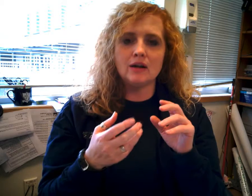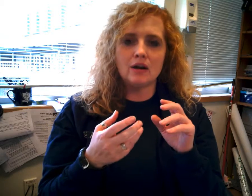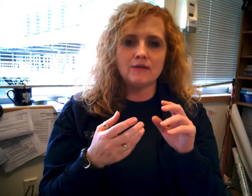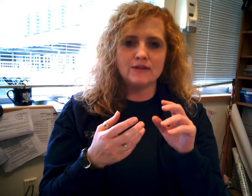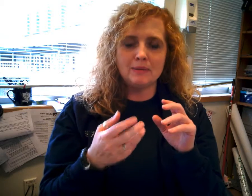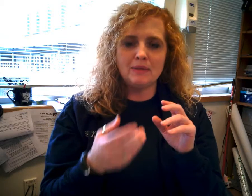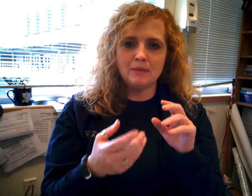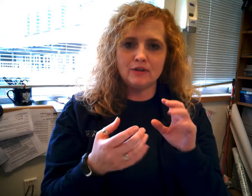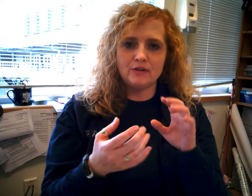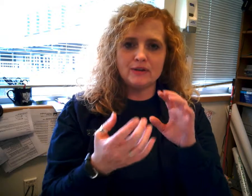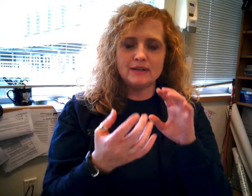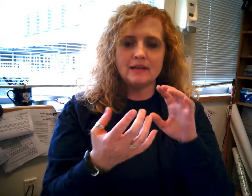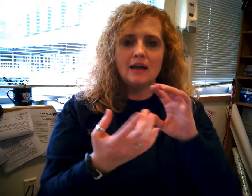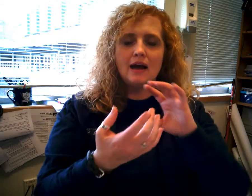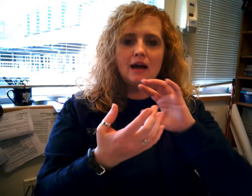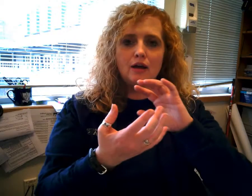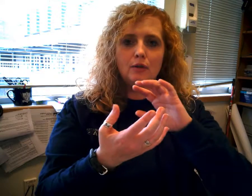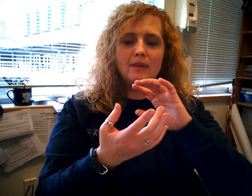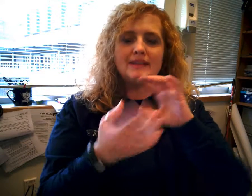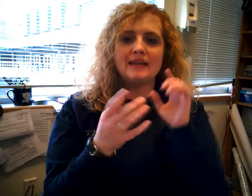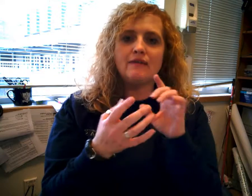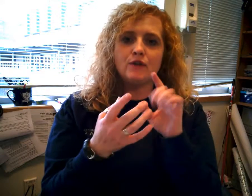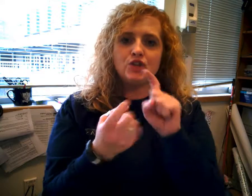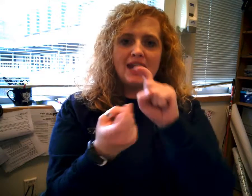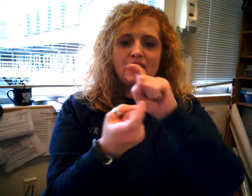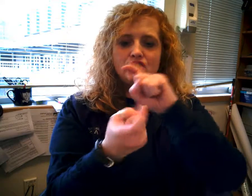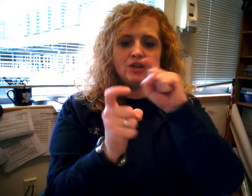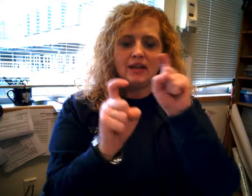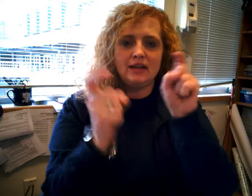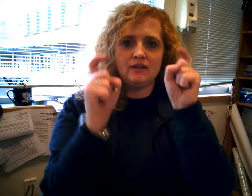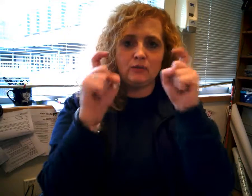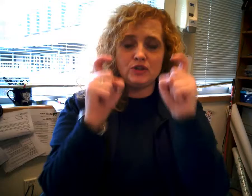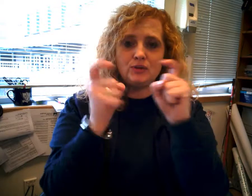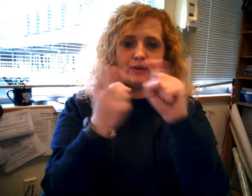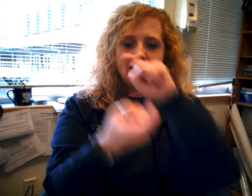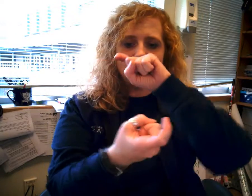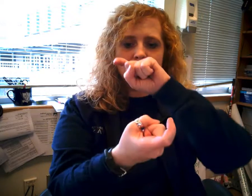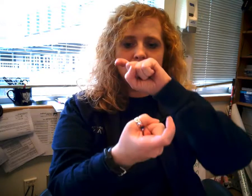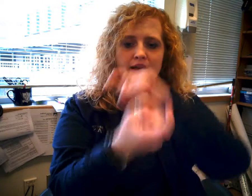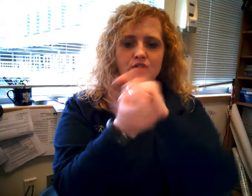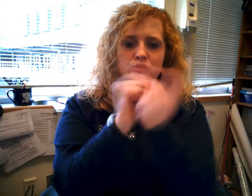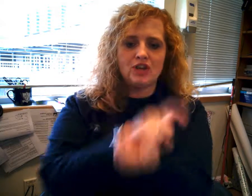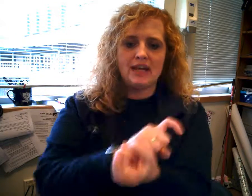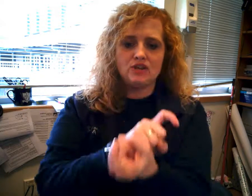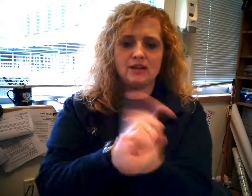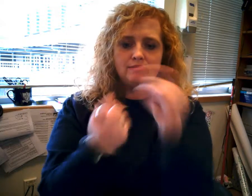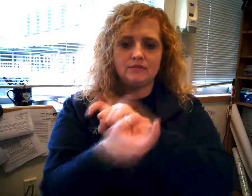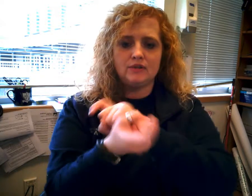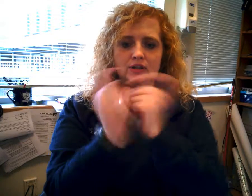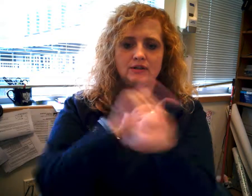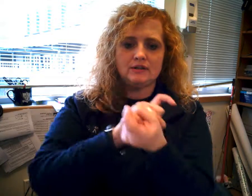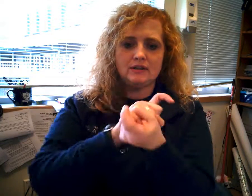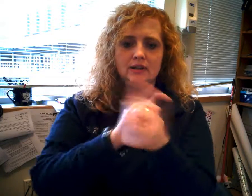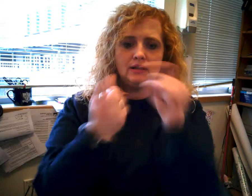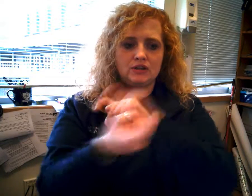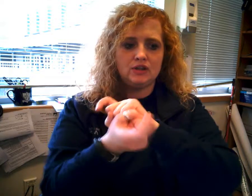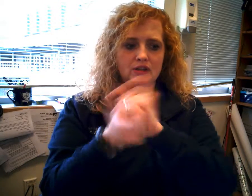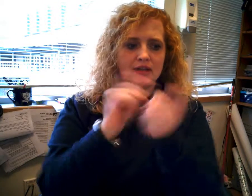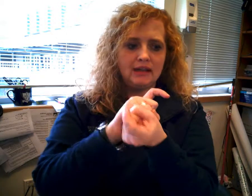hard for some people to do this. Um, the sign for change is with two X's and you're changing. Changing like